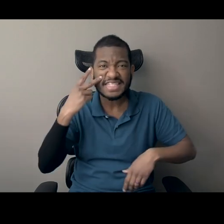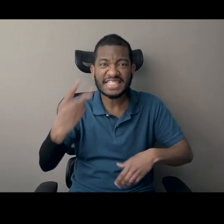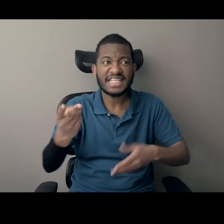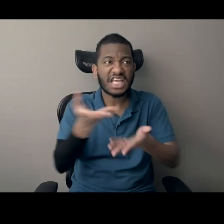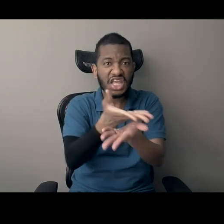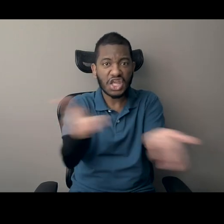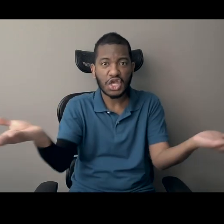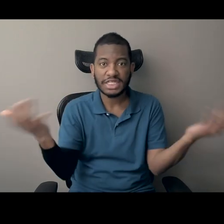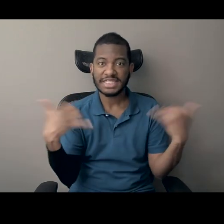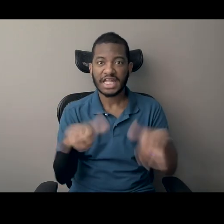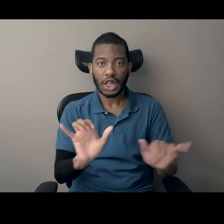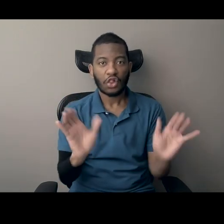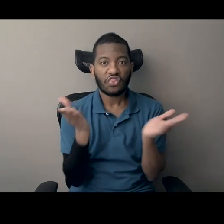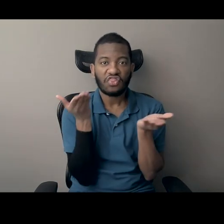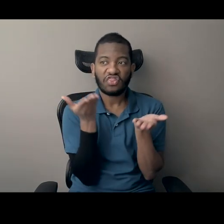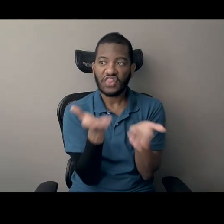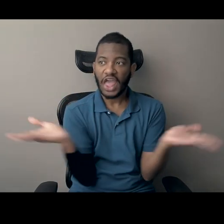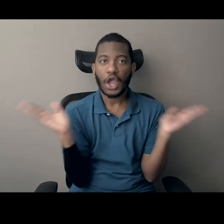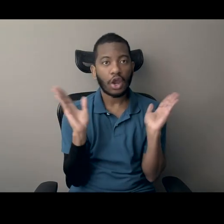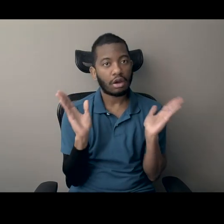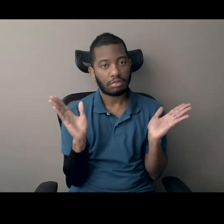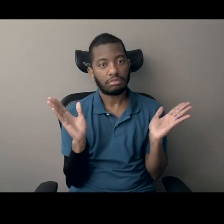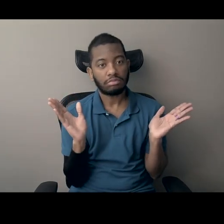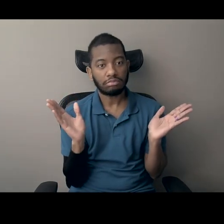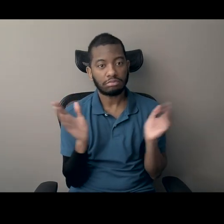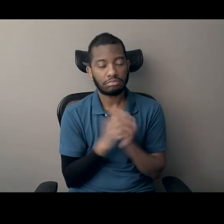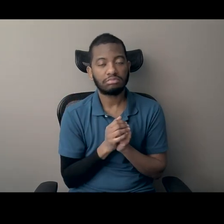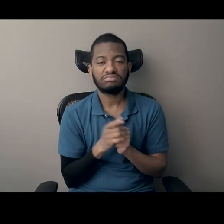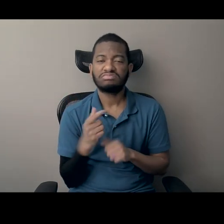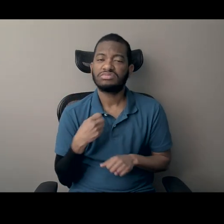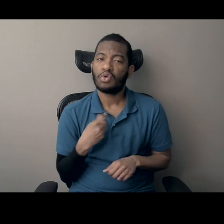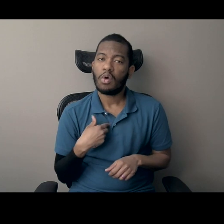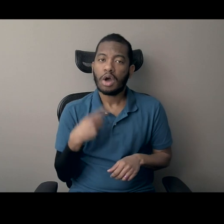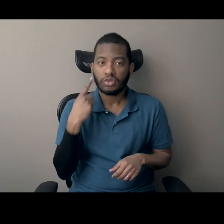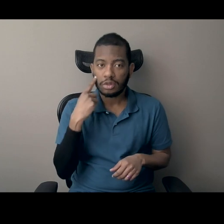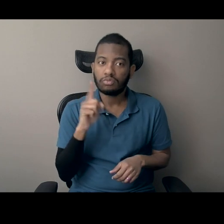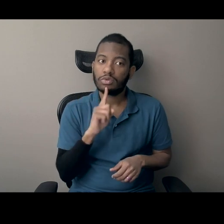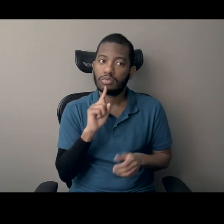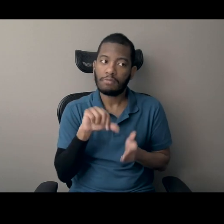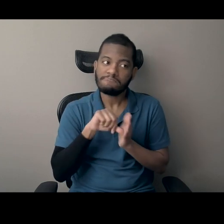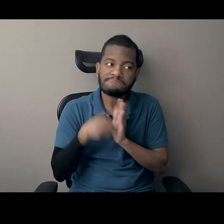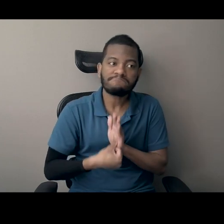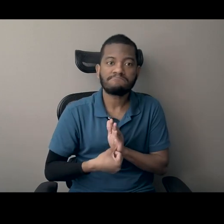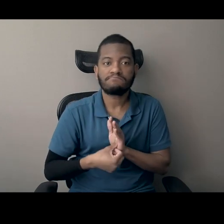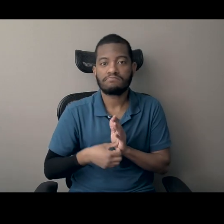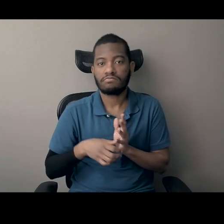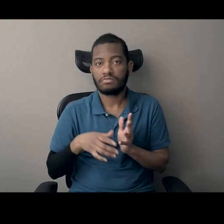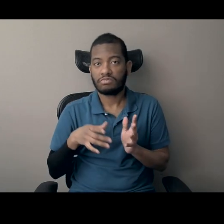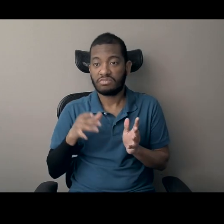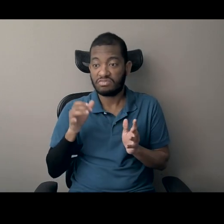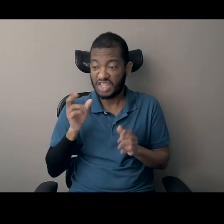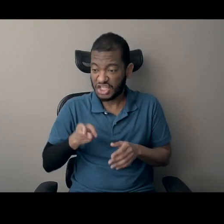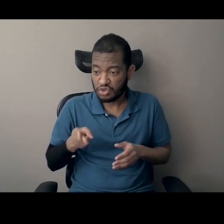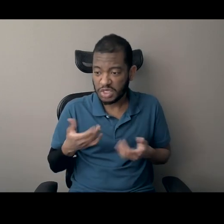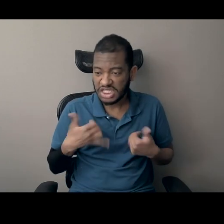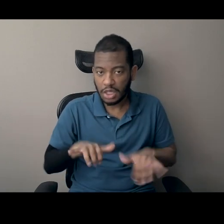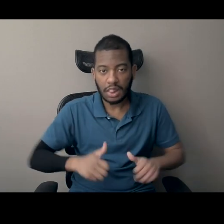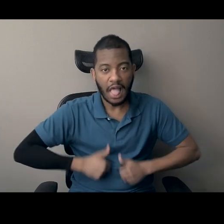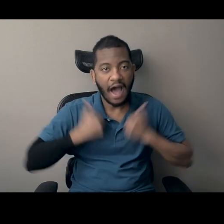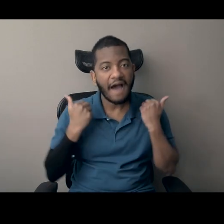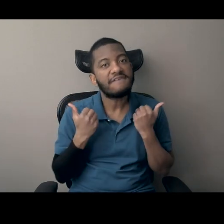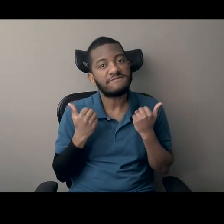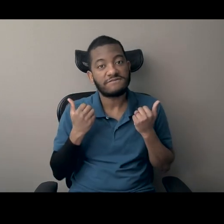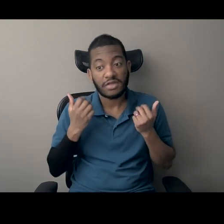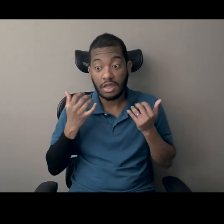they're still right there and, you know, all around us. And so I think it really drives home the point that this history is living, it's alive,